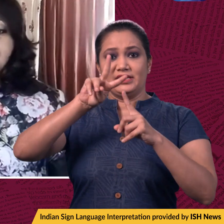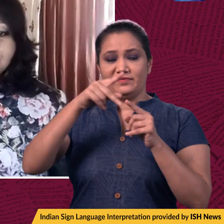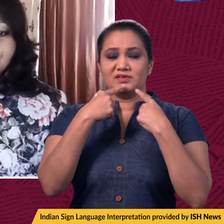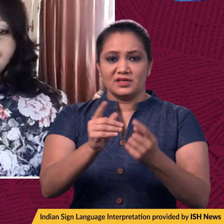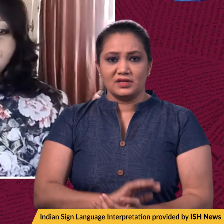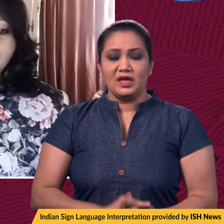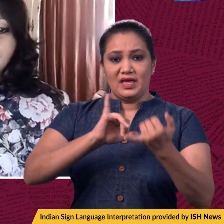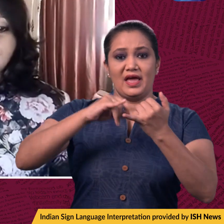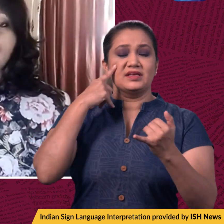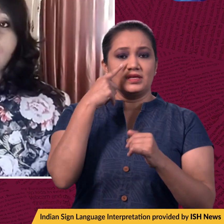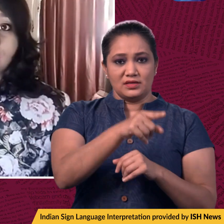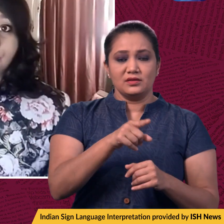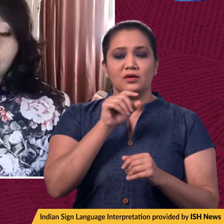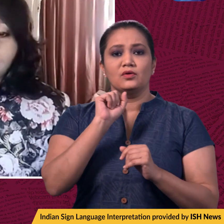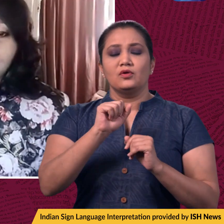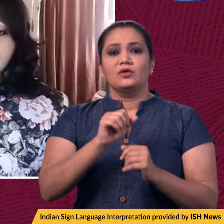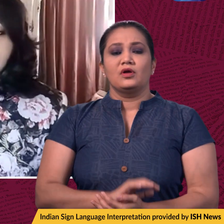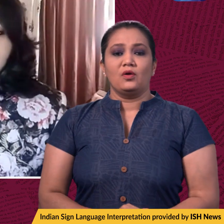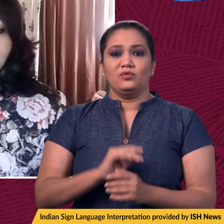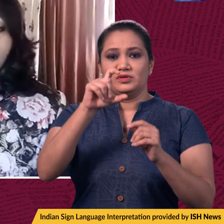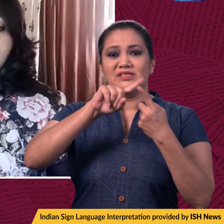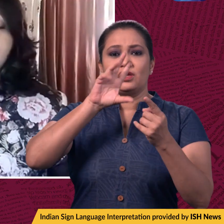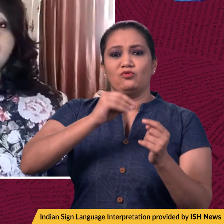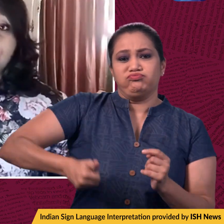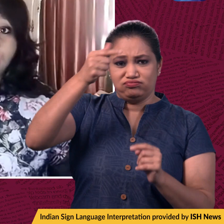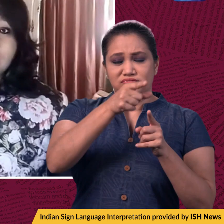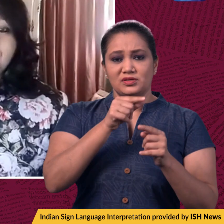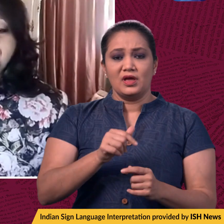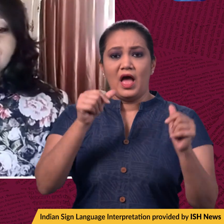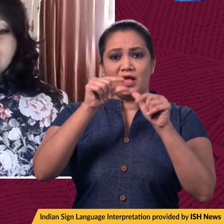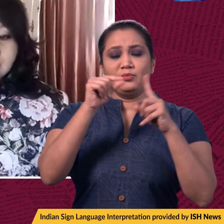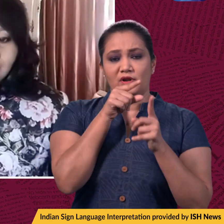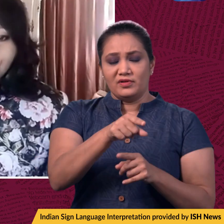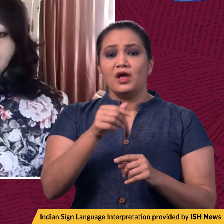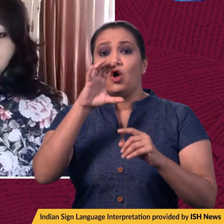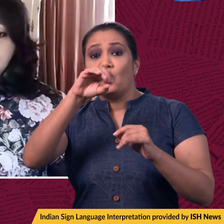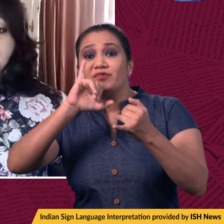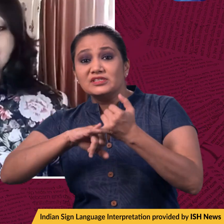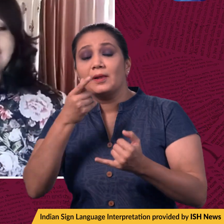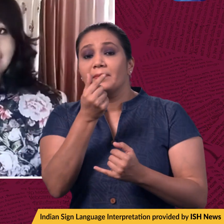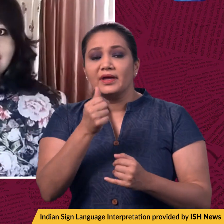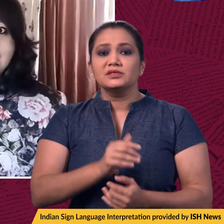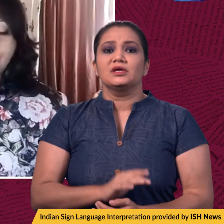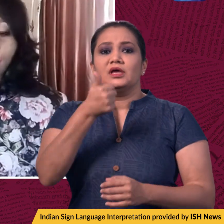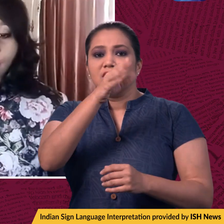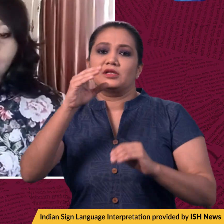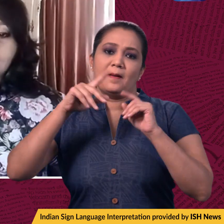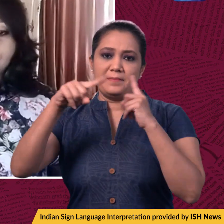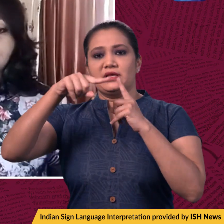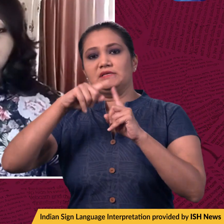Serum Institute of India CEO Adar Poonawalla said that Covishield will cost 600 rupees plus taxes and Covax, once